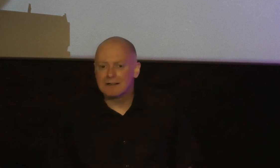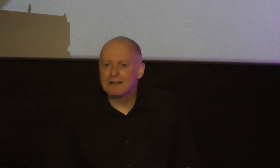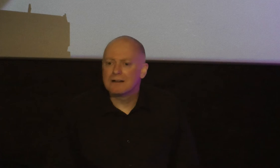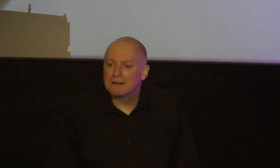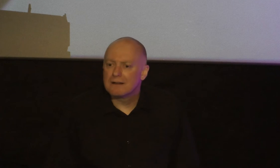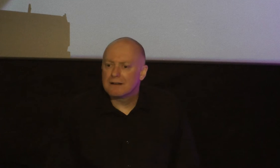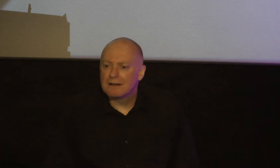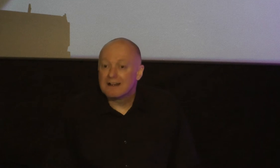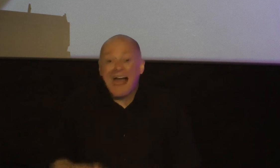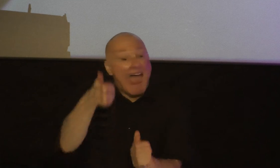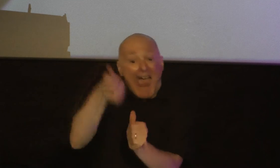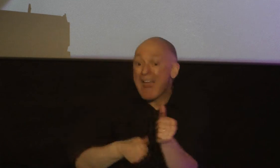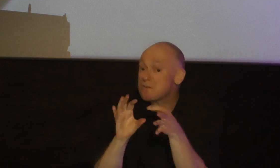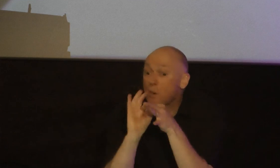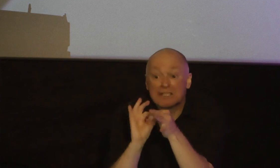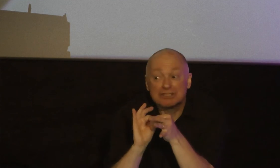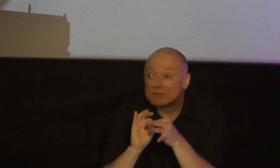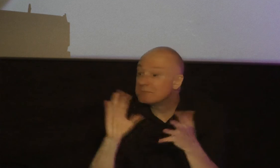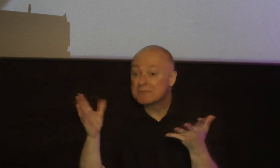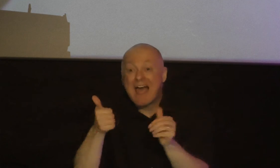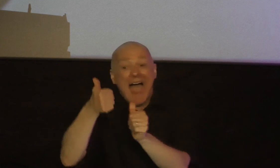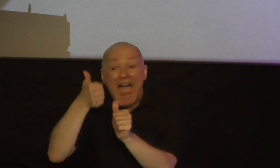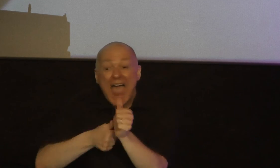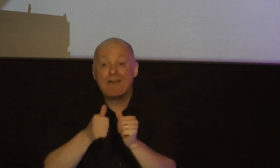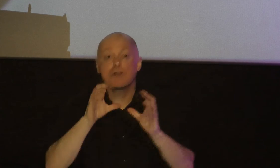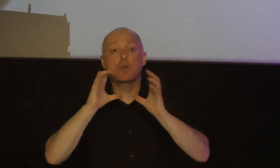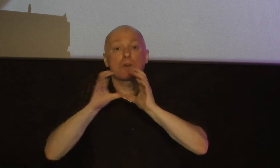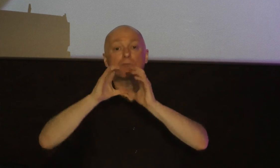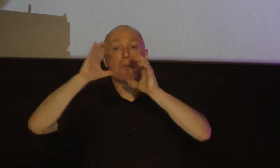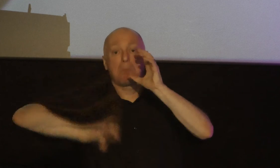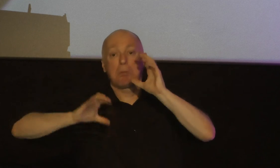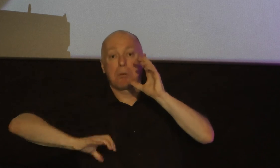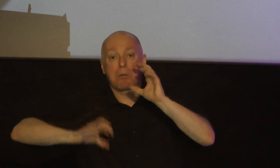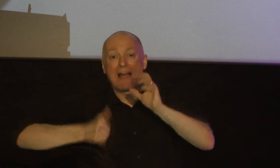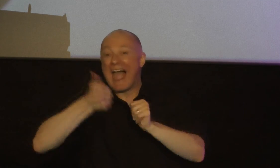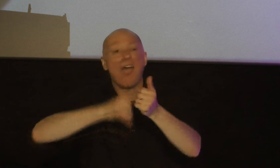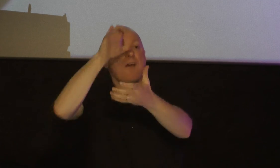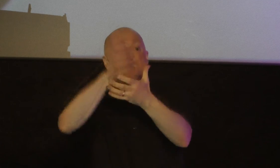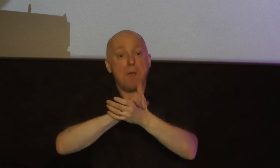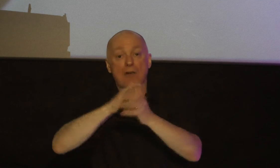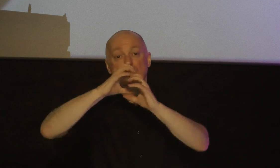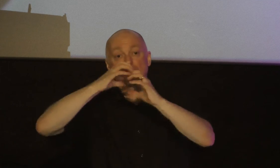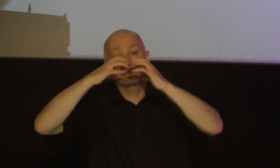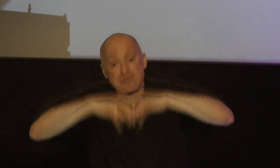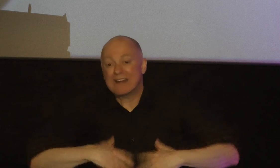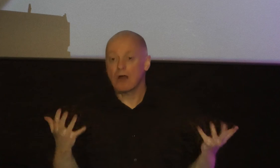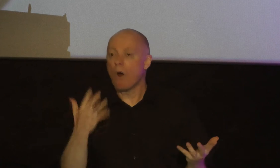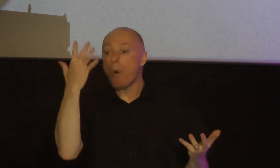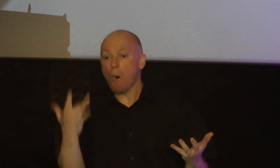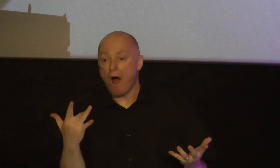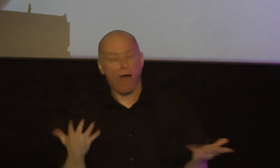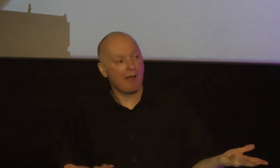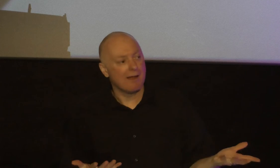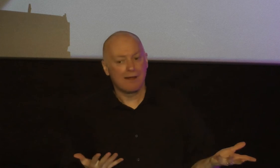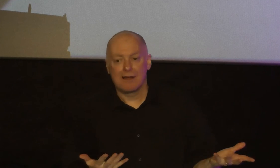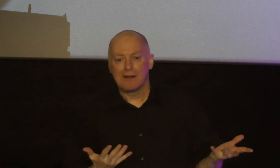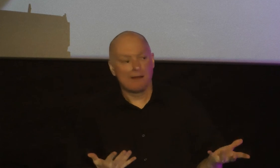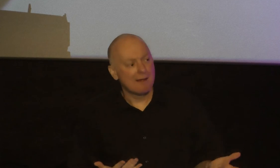every relationship every communication breakdown every marital breakdown the person needs to be heard